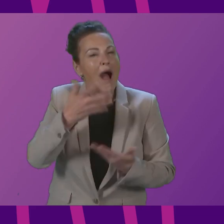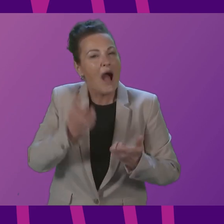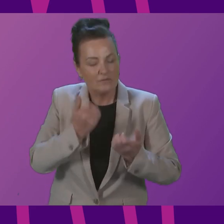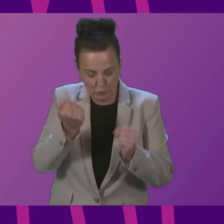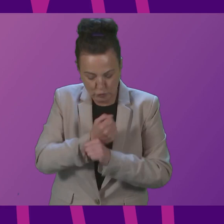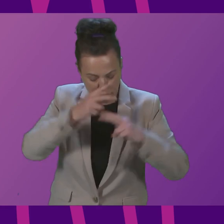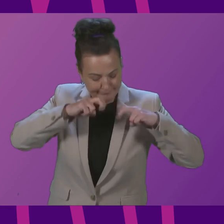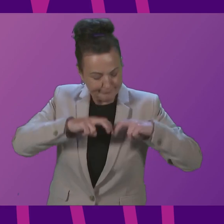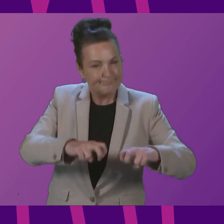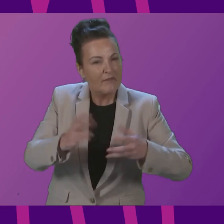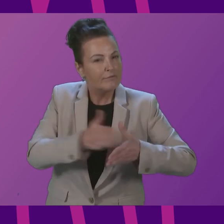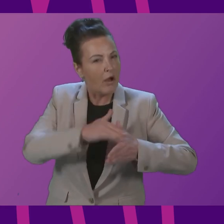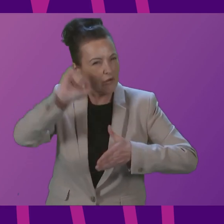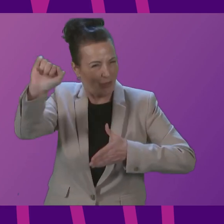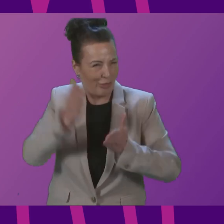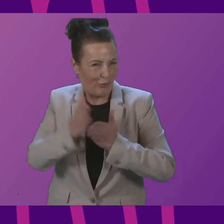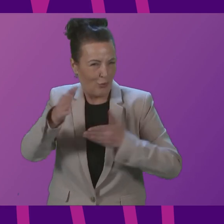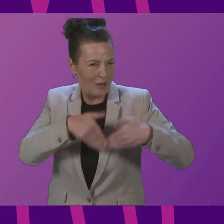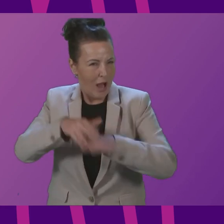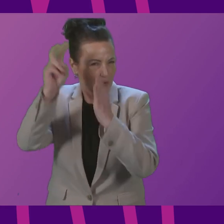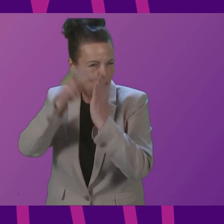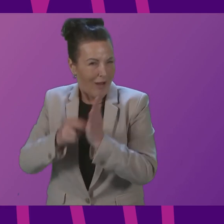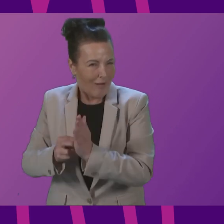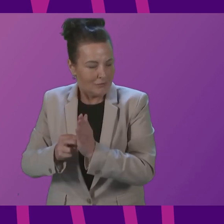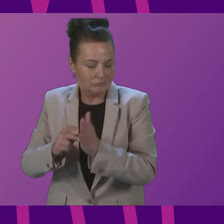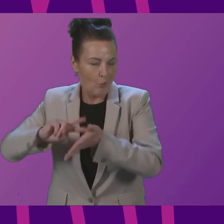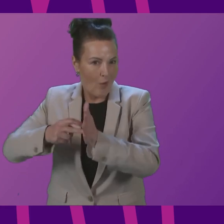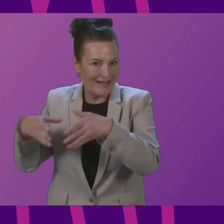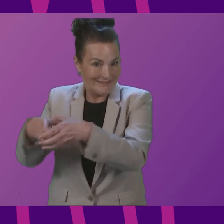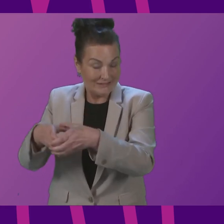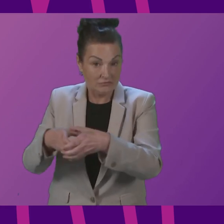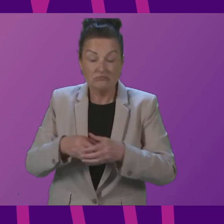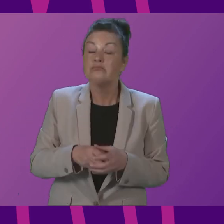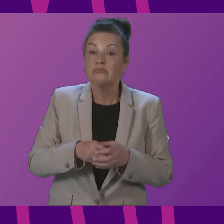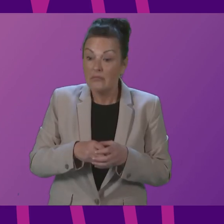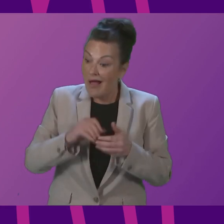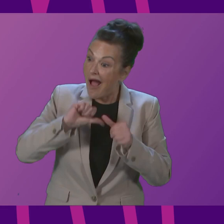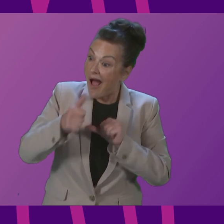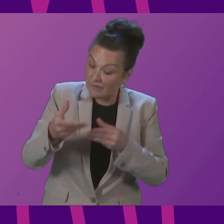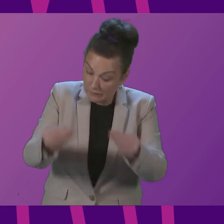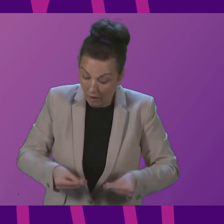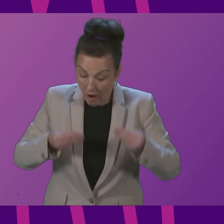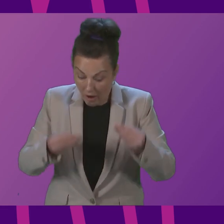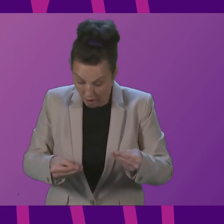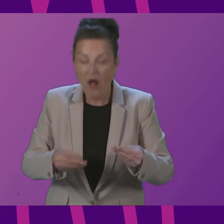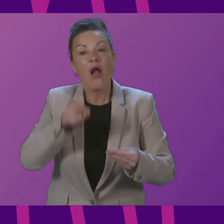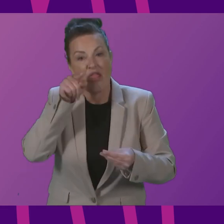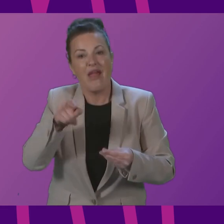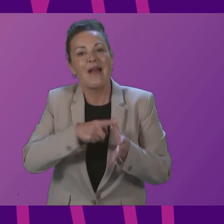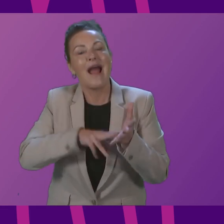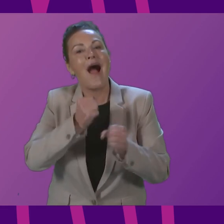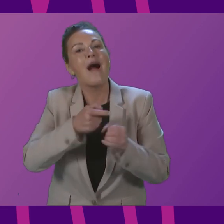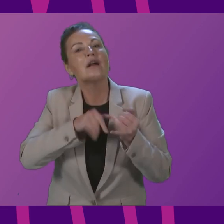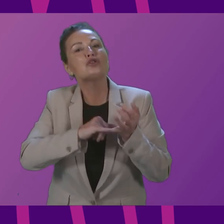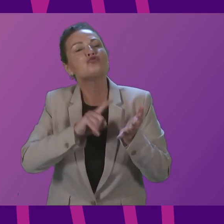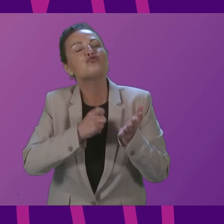by national records of Scotland and arising from that obviously Parliament will be updated by Angus Robertson